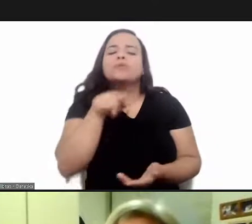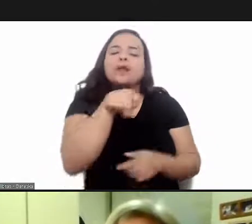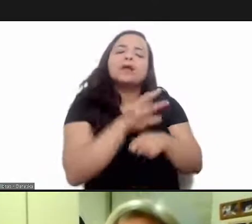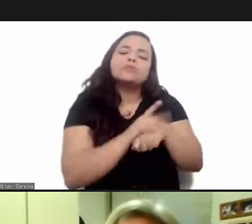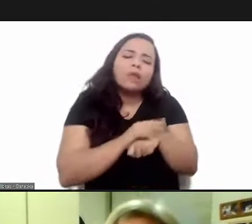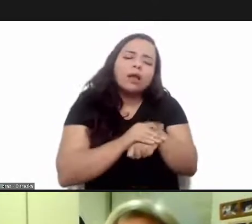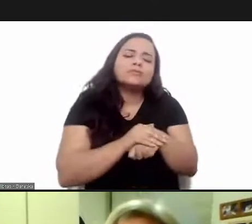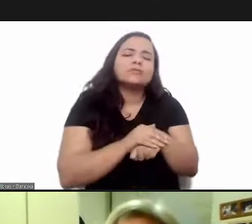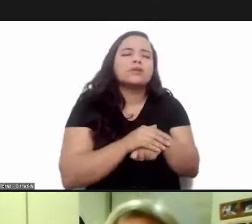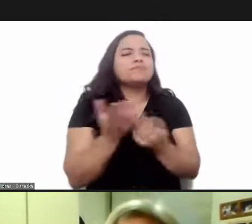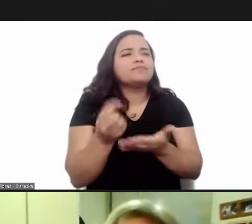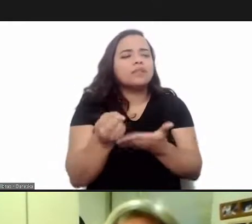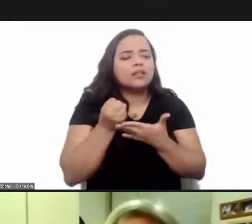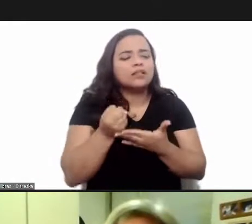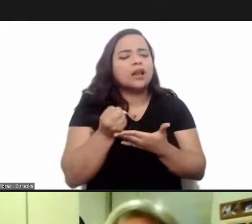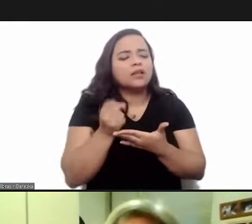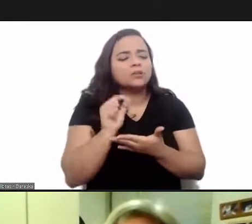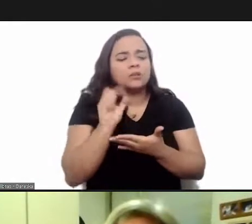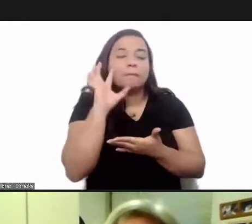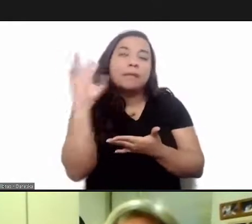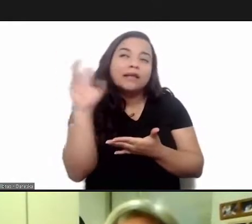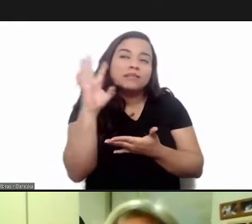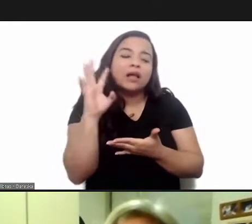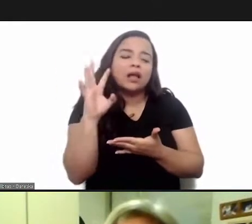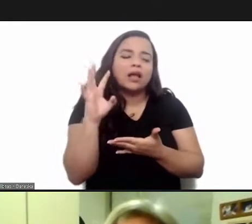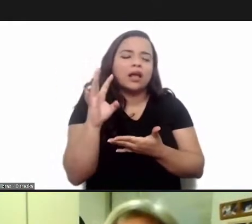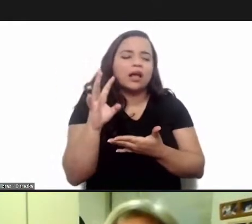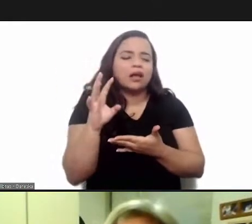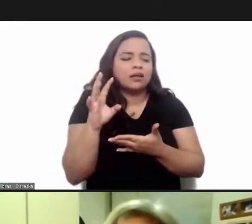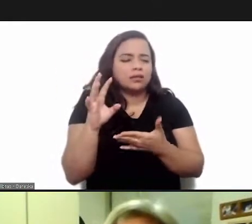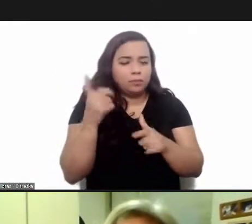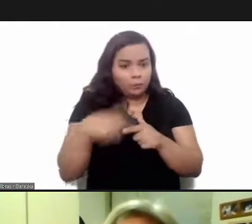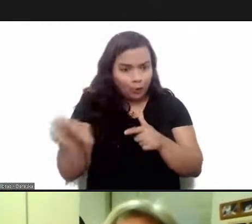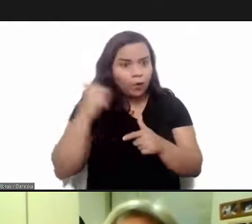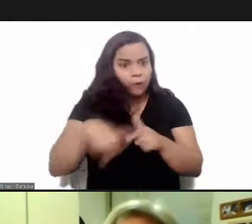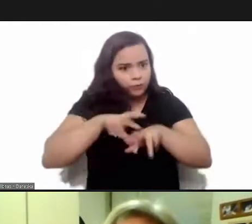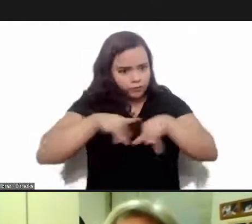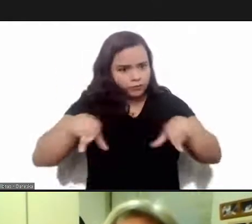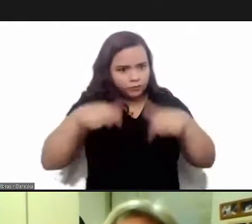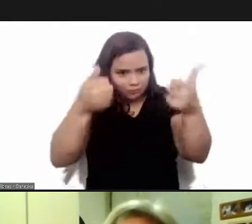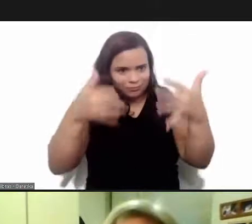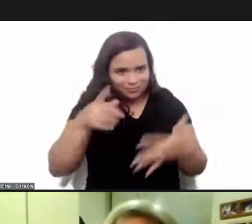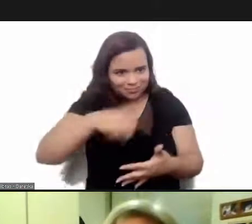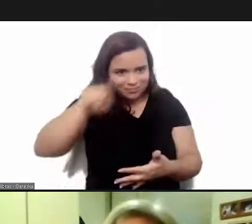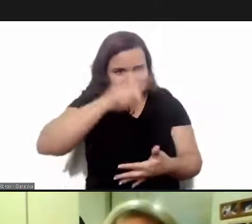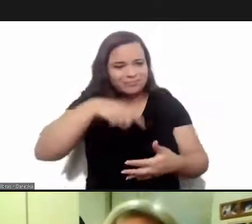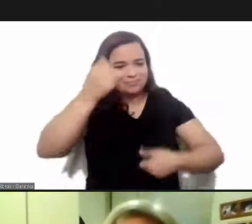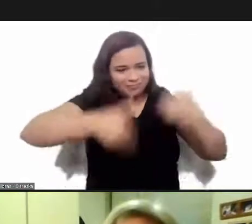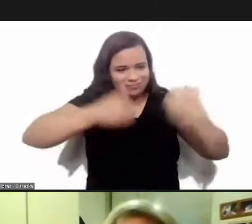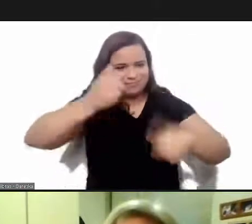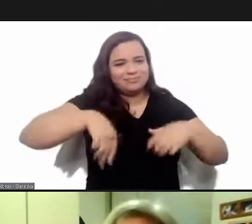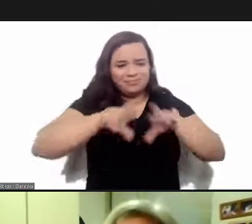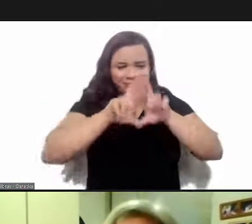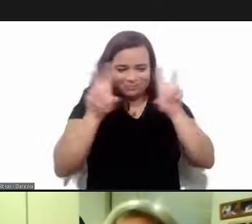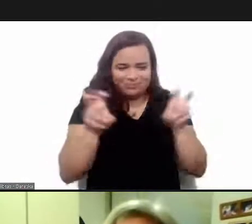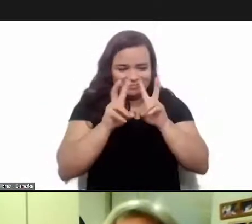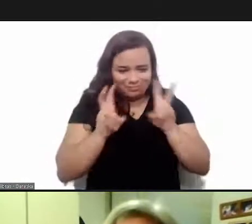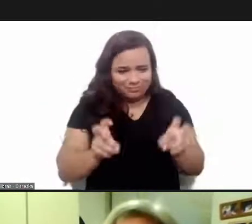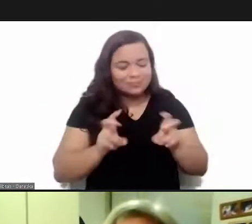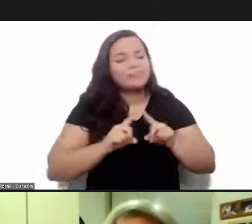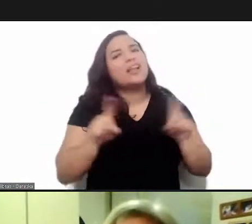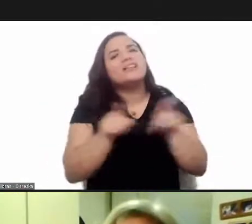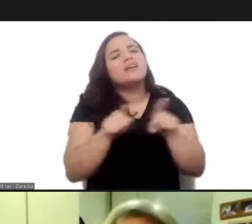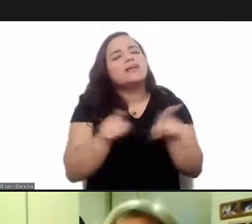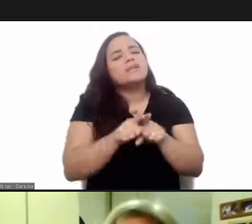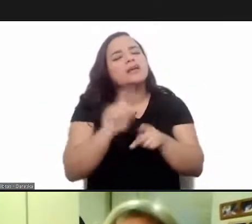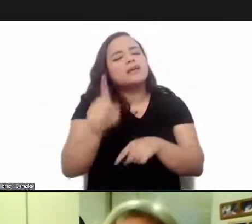disease which not only includes a message and the problem that you are reflecting on clearly here